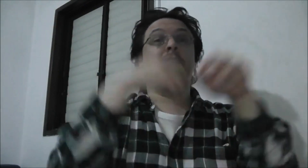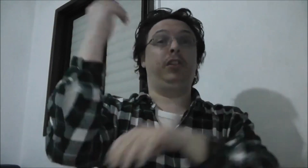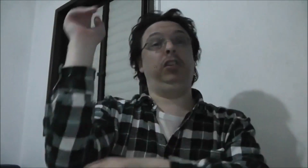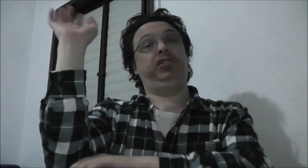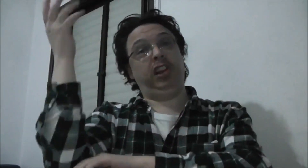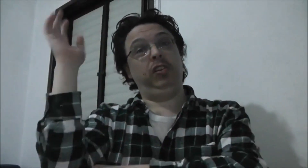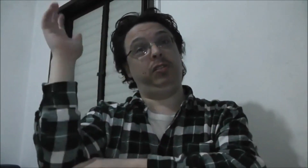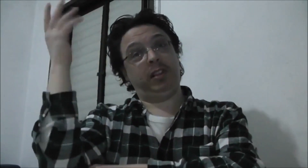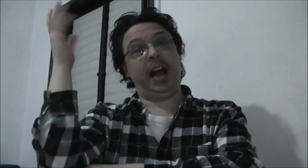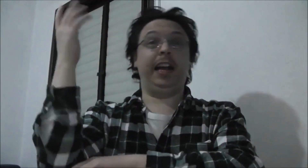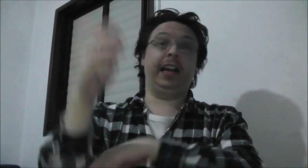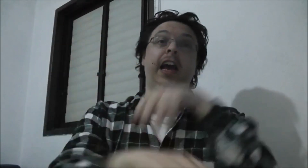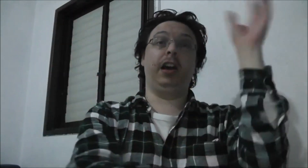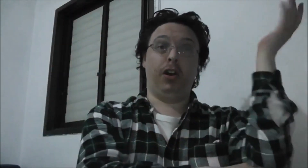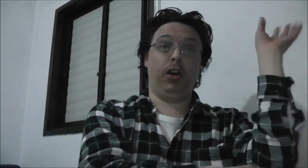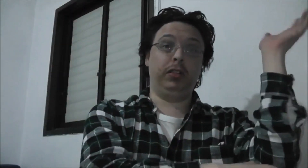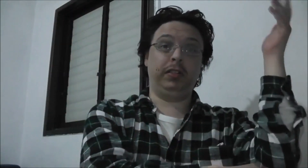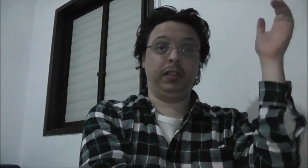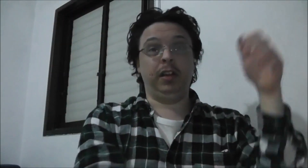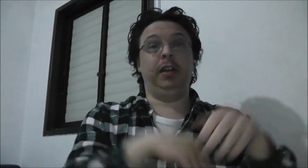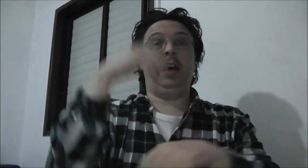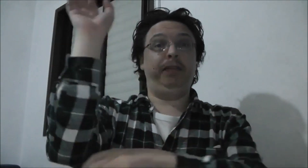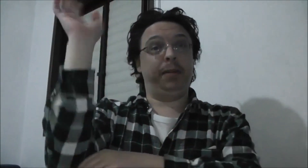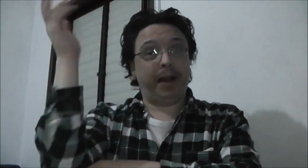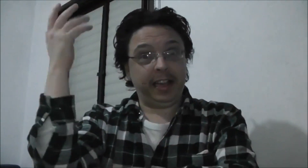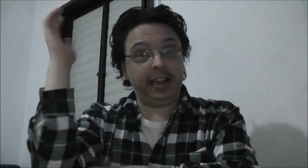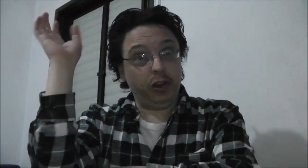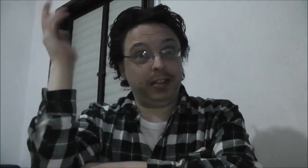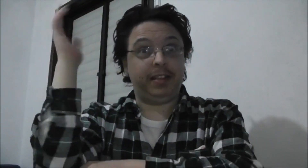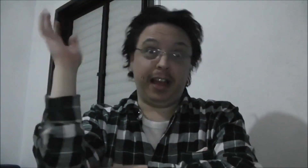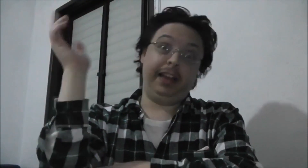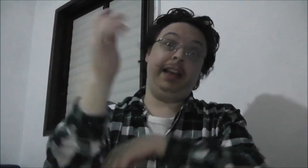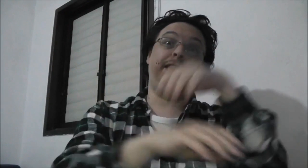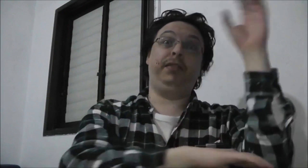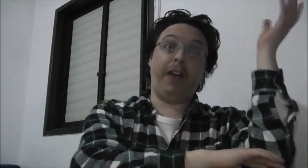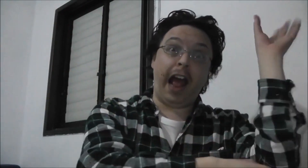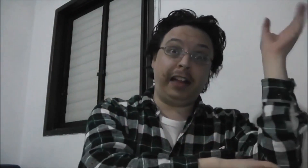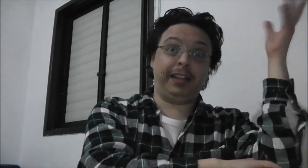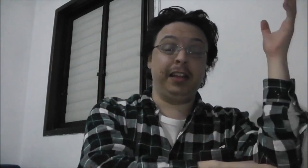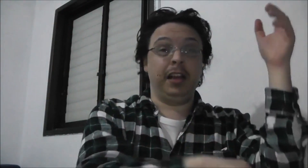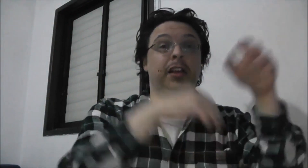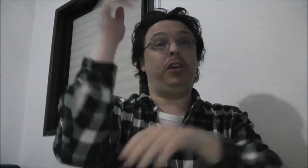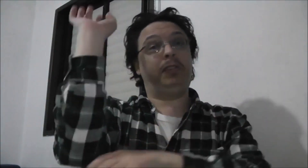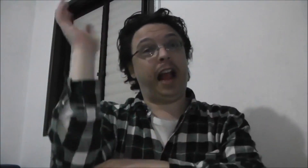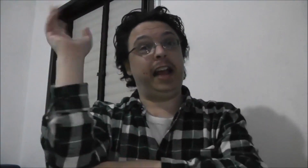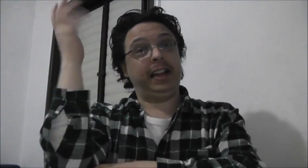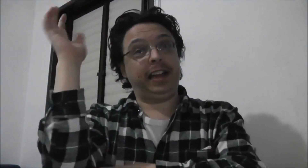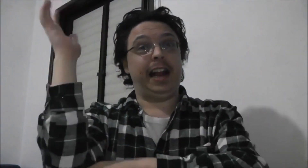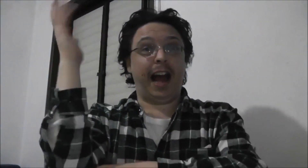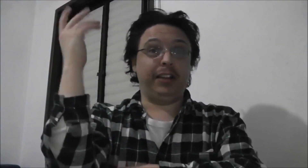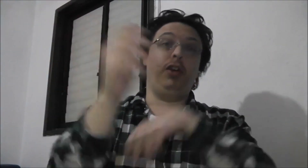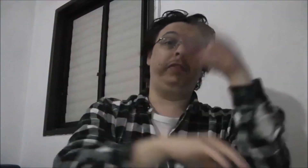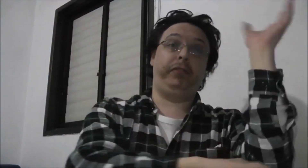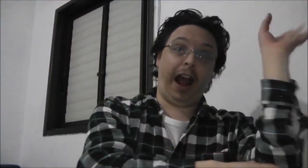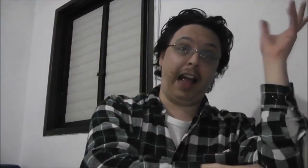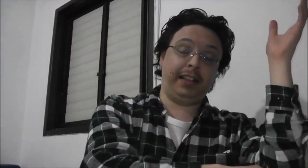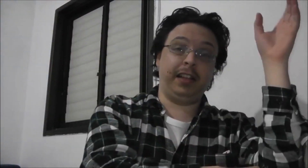cause she looks like a horse. Everybody in USA is fat, cause they eat a lot of fat.